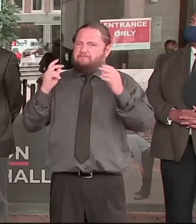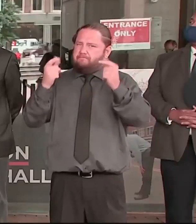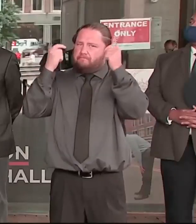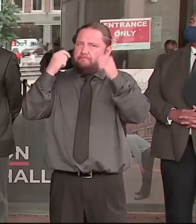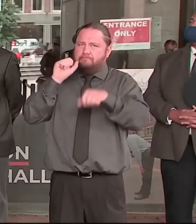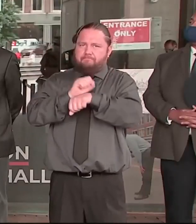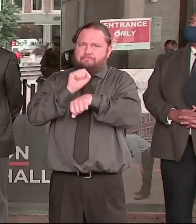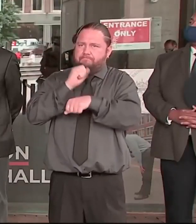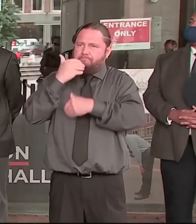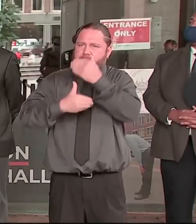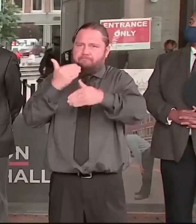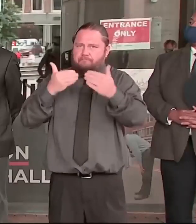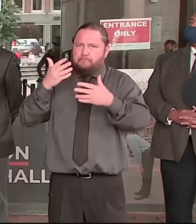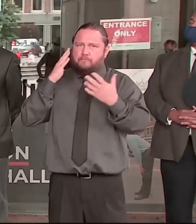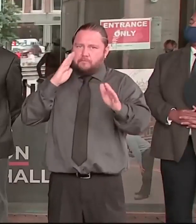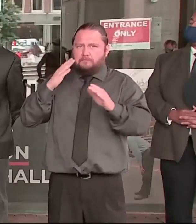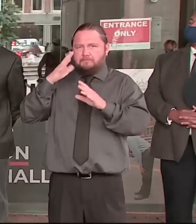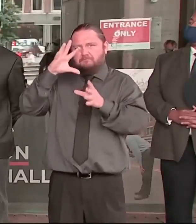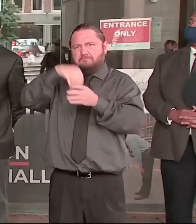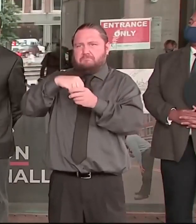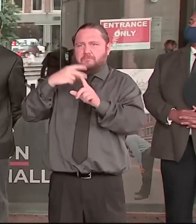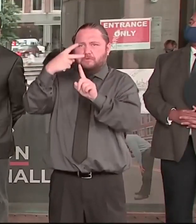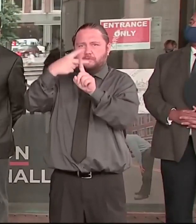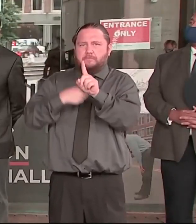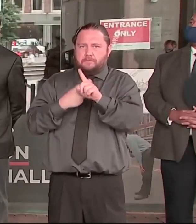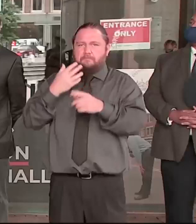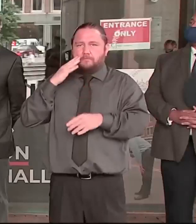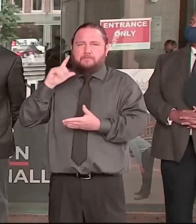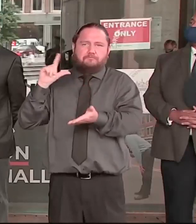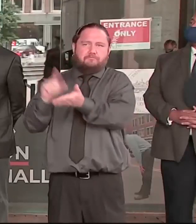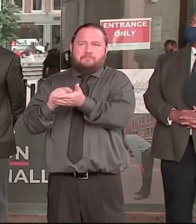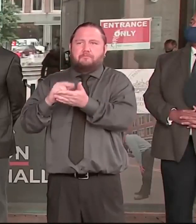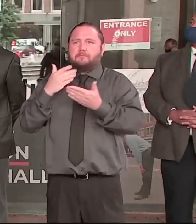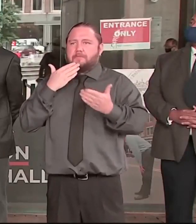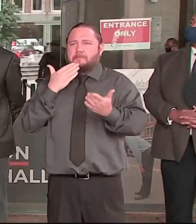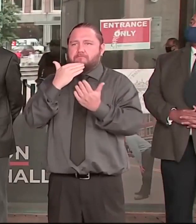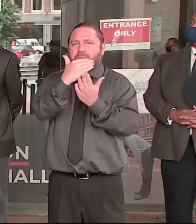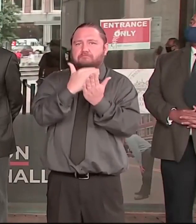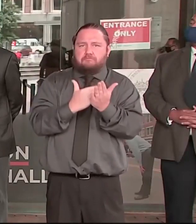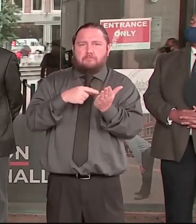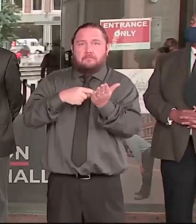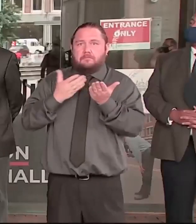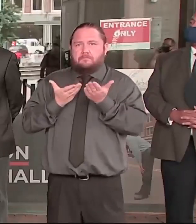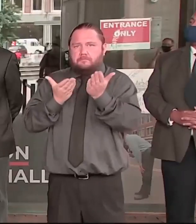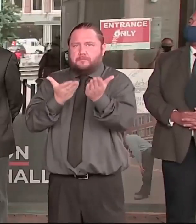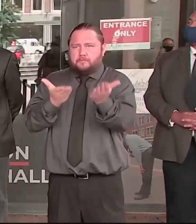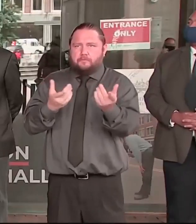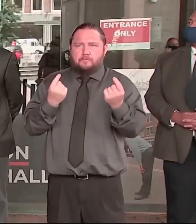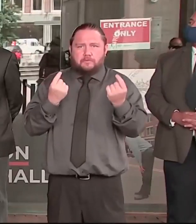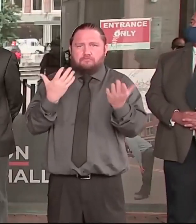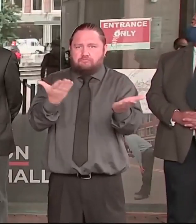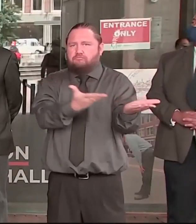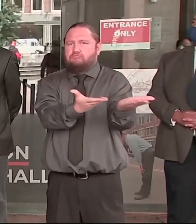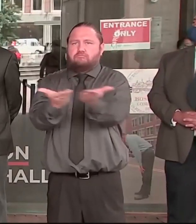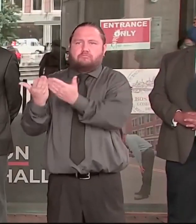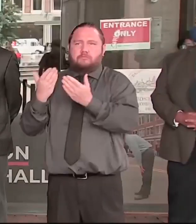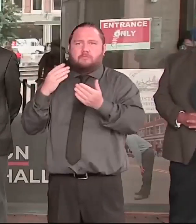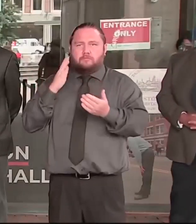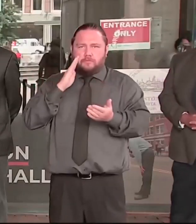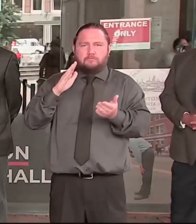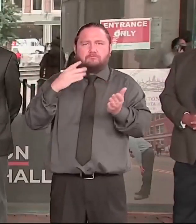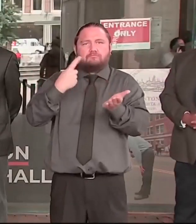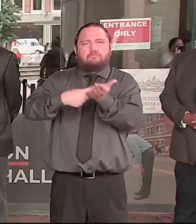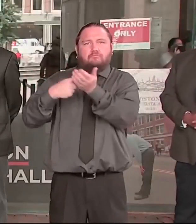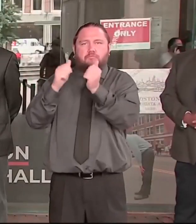time to review the recommendations and provide feedback, and we will announce reforms. We're not going to let this moment or this movement